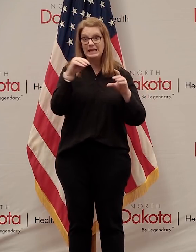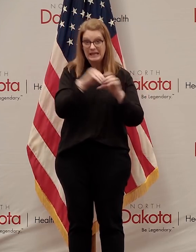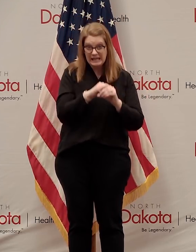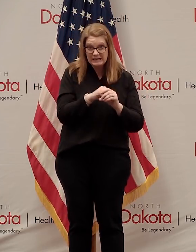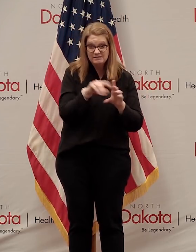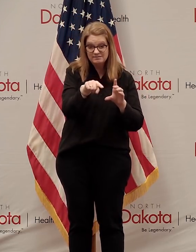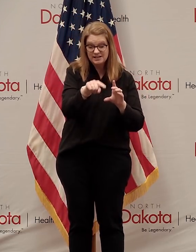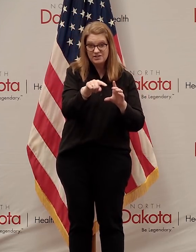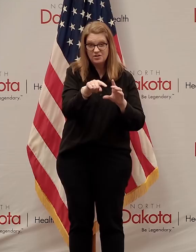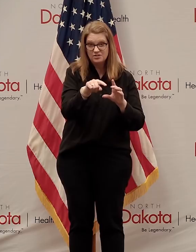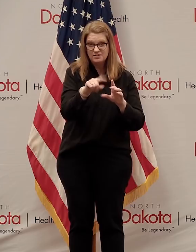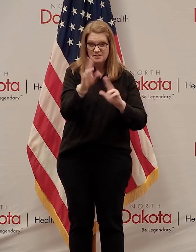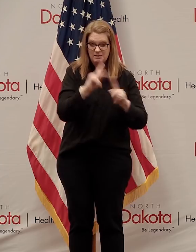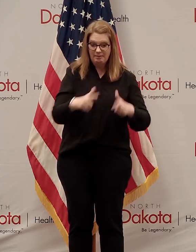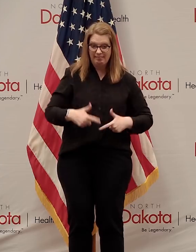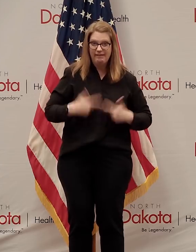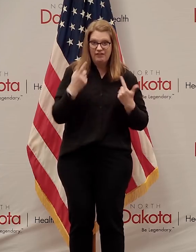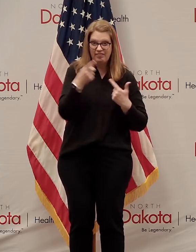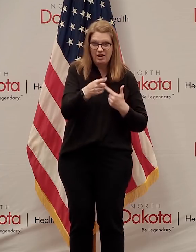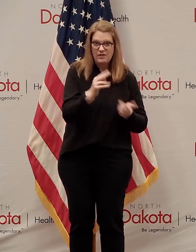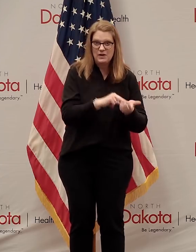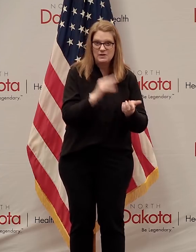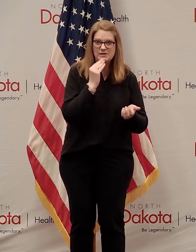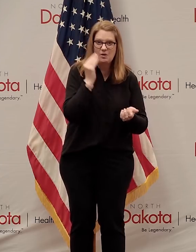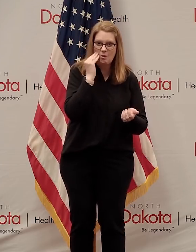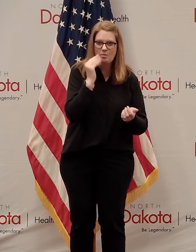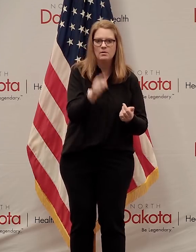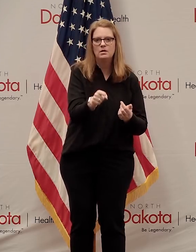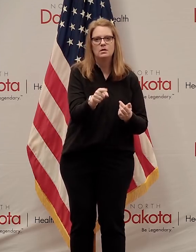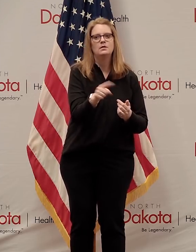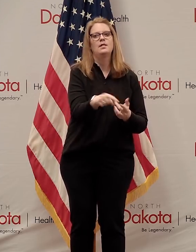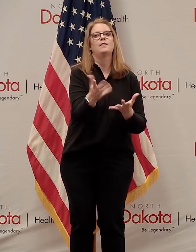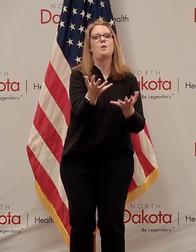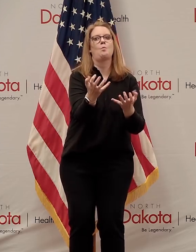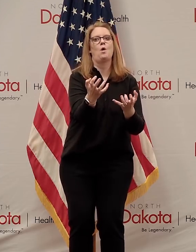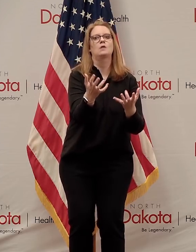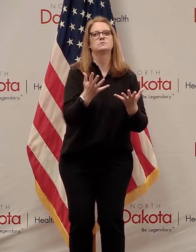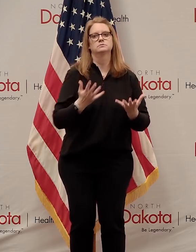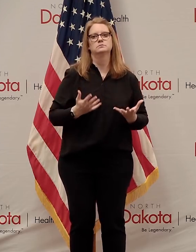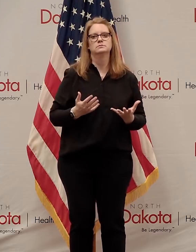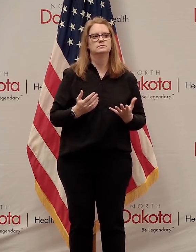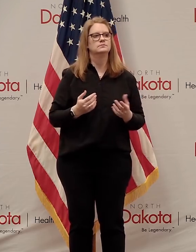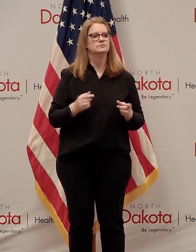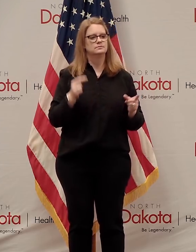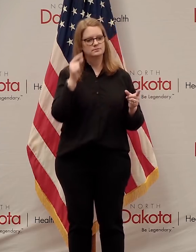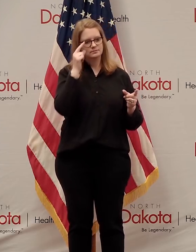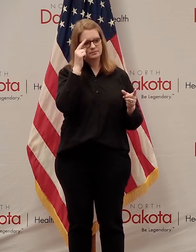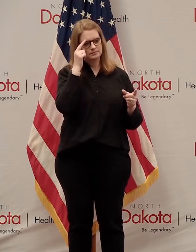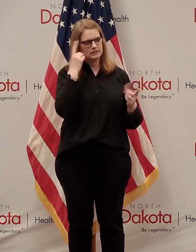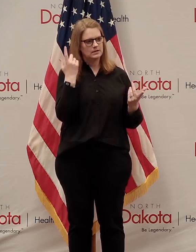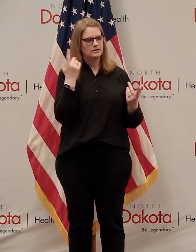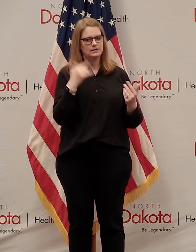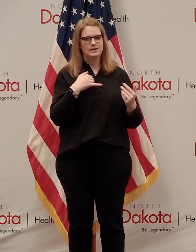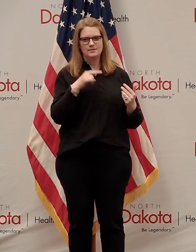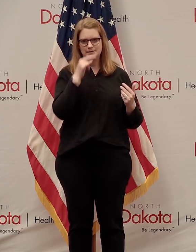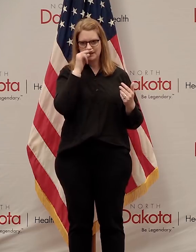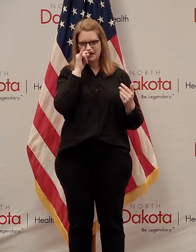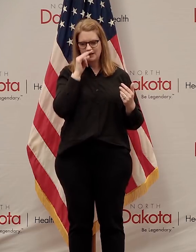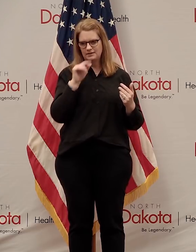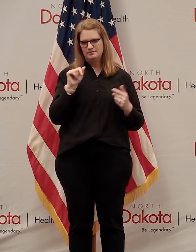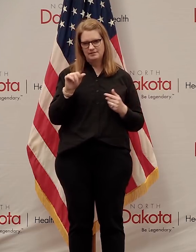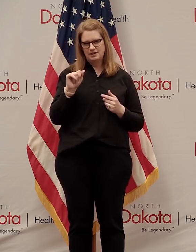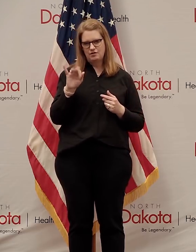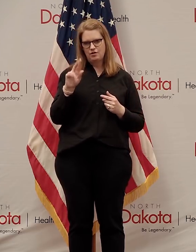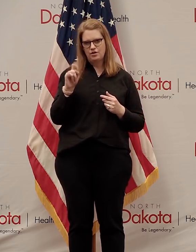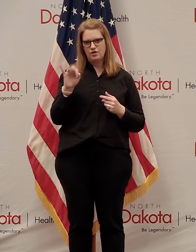love to get back to being able to, as they said when I was a kid, and Arthur at